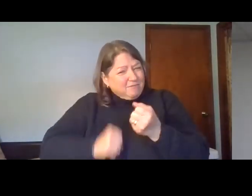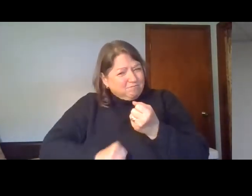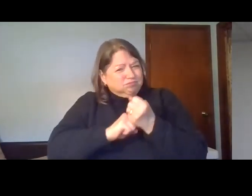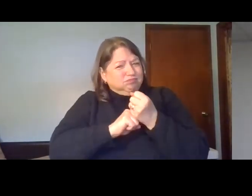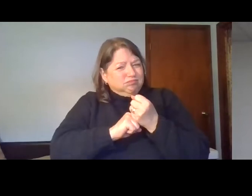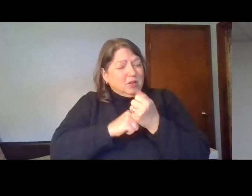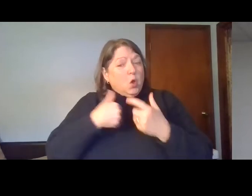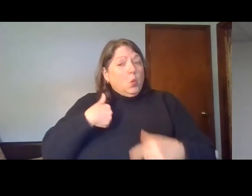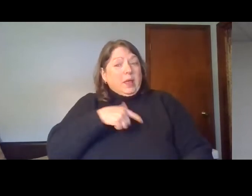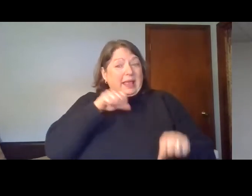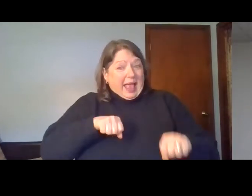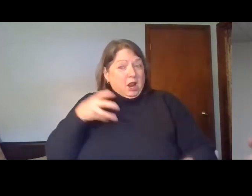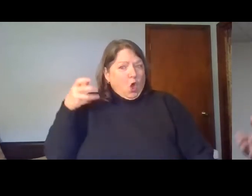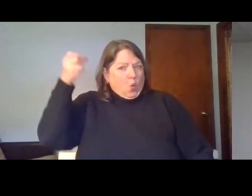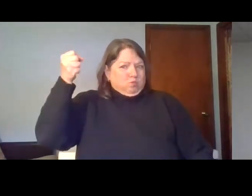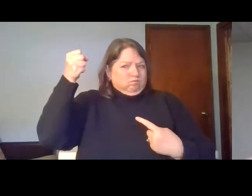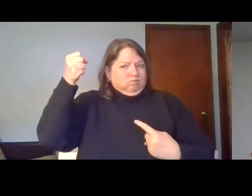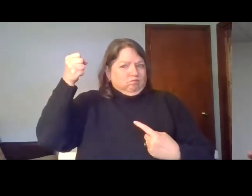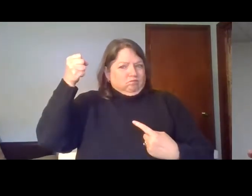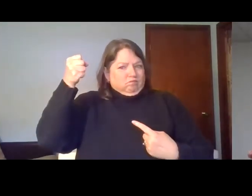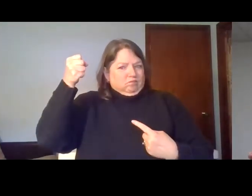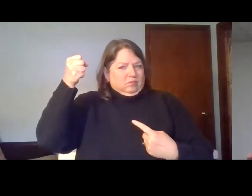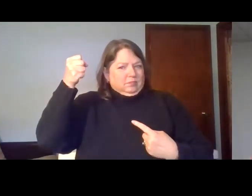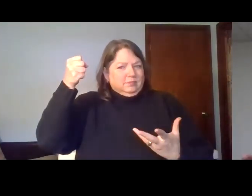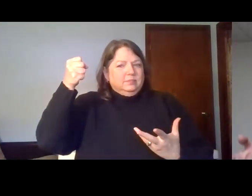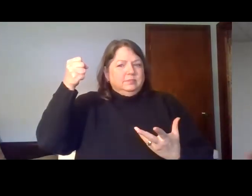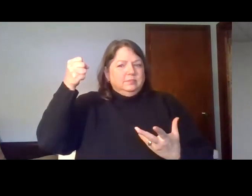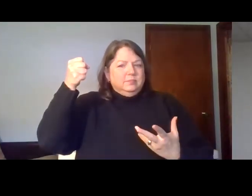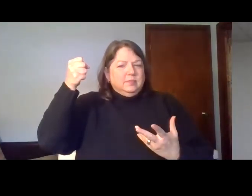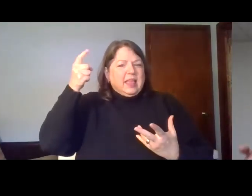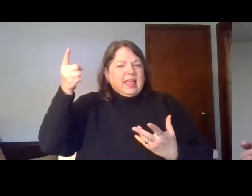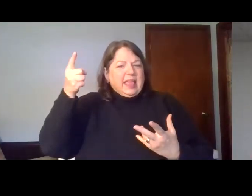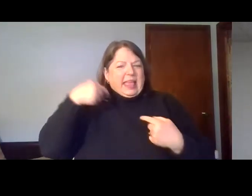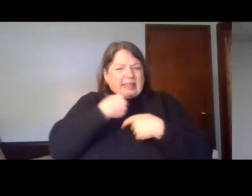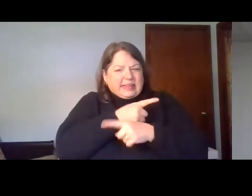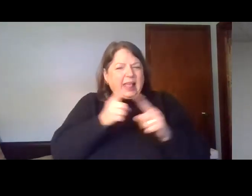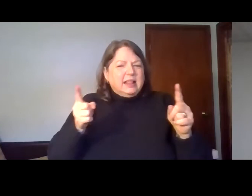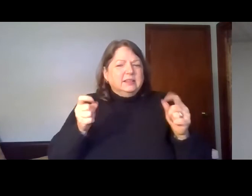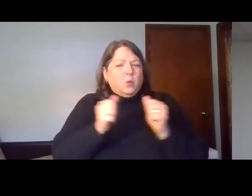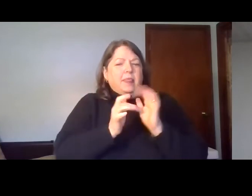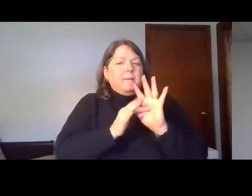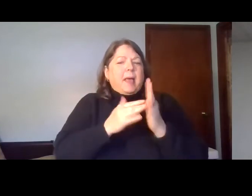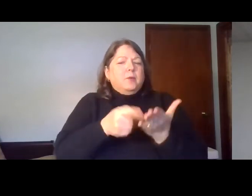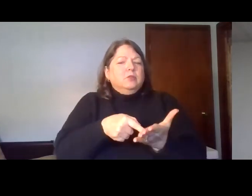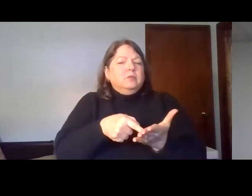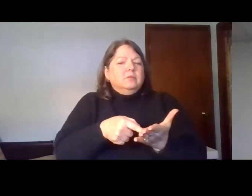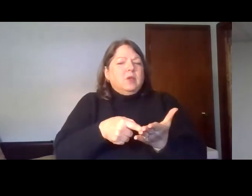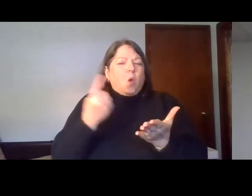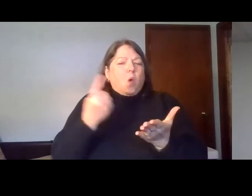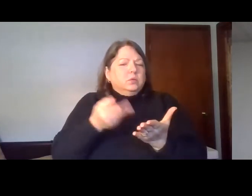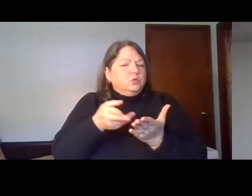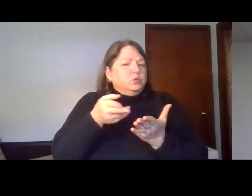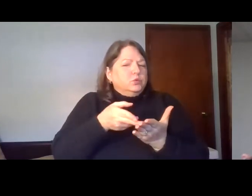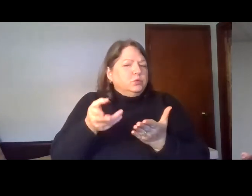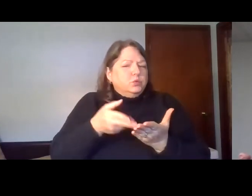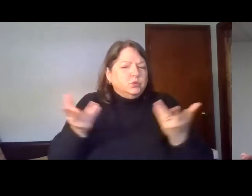fact that the scriptures declare, and then he proves it to those who trust him, that he is indeed a good God. The Lord